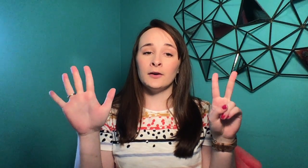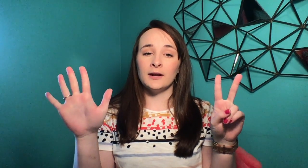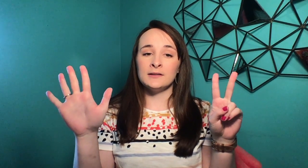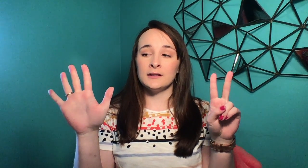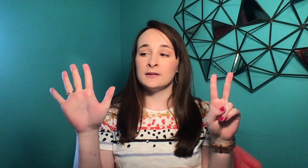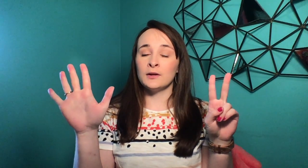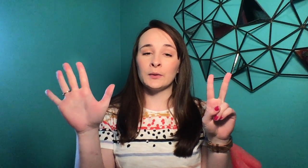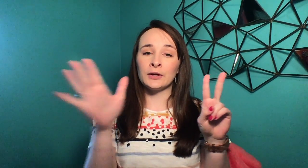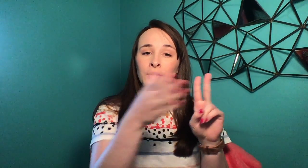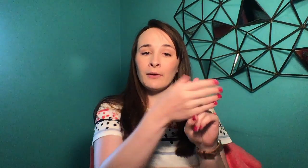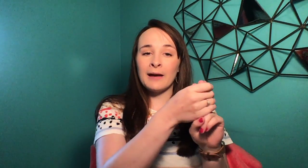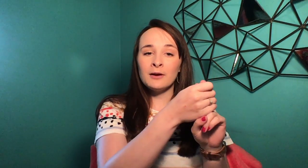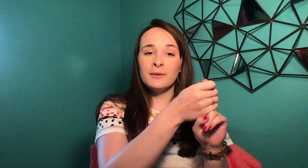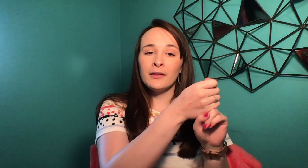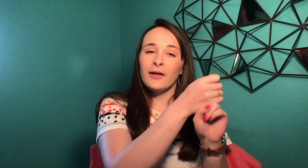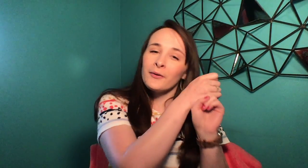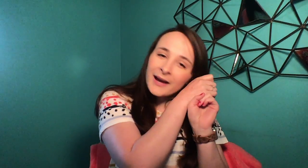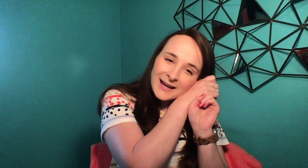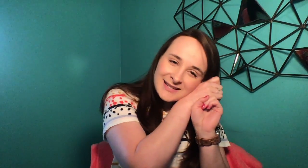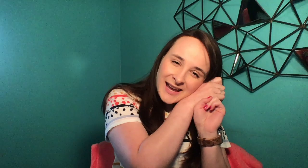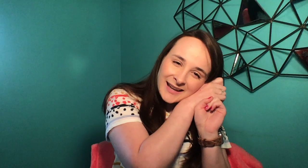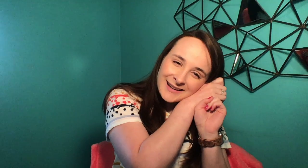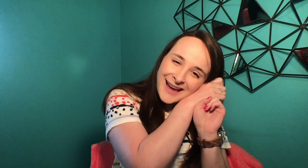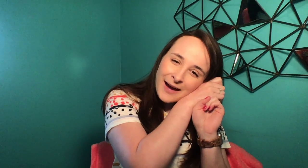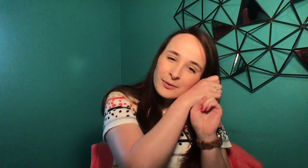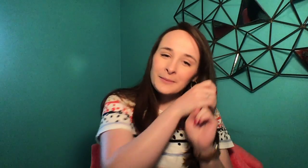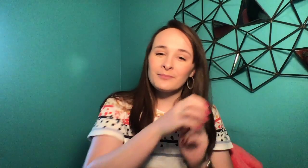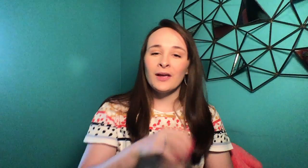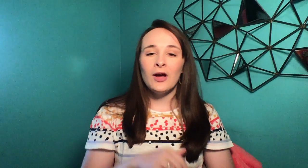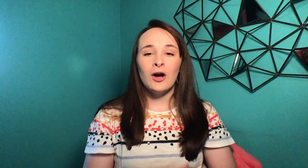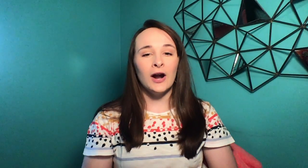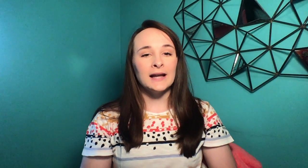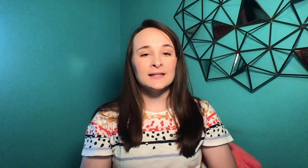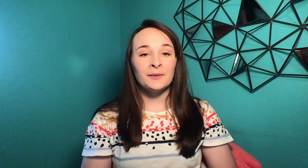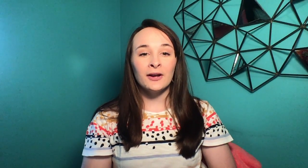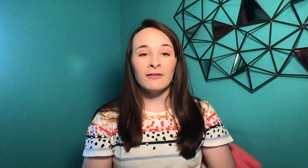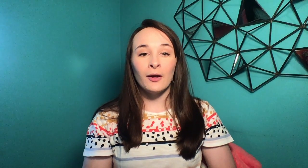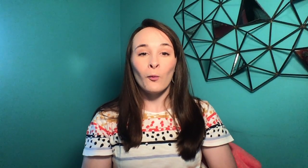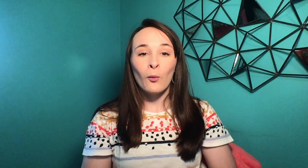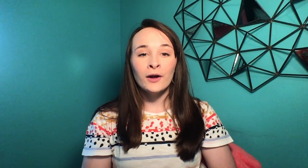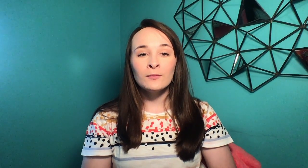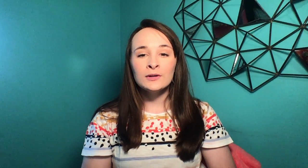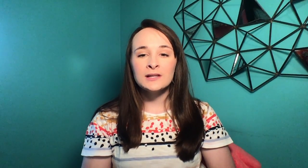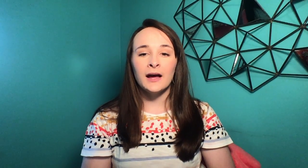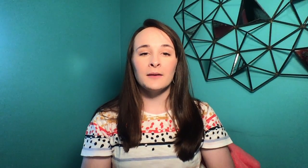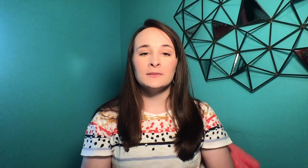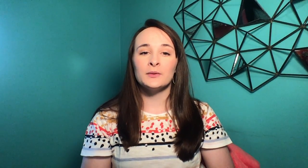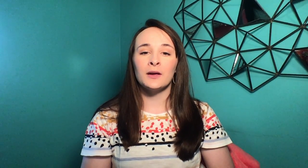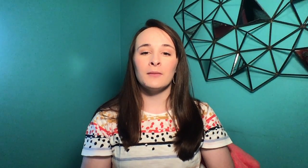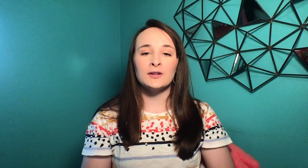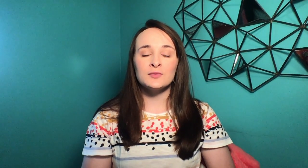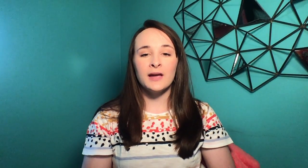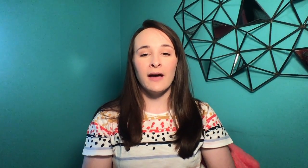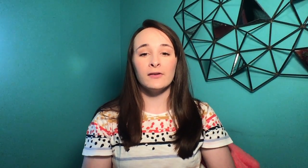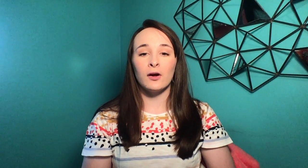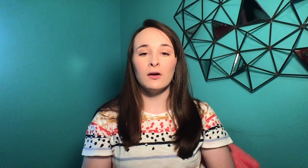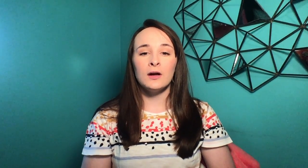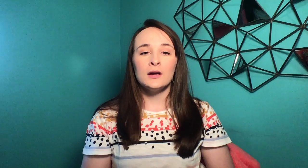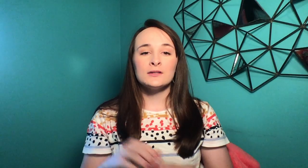rested. So we're going to grab our pillow and take a nap. All right, so I'm going to go over that one more time so we can make sure we have it all. So